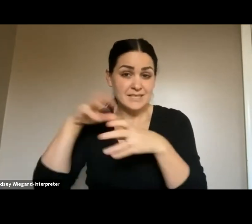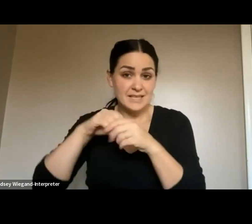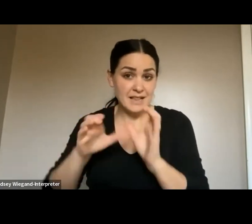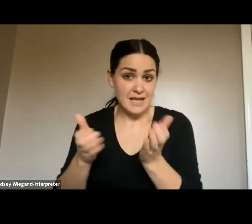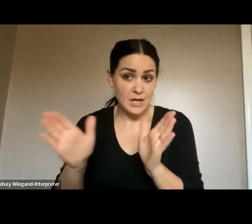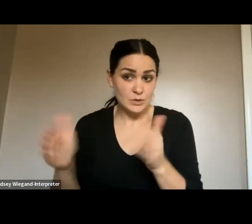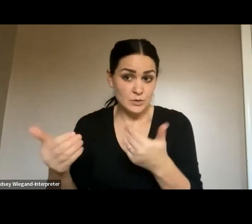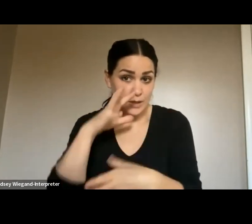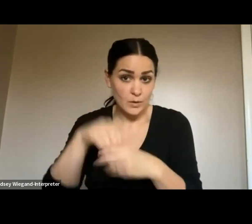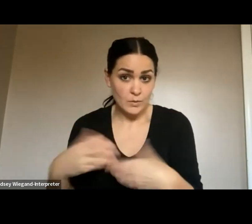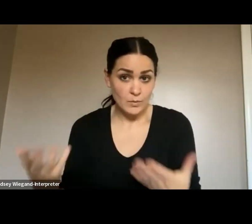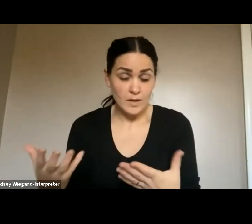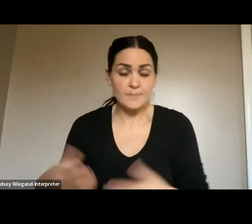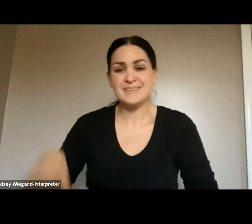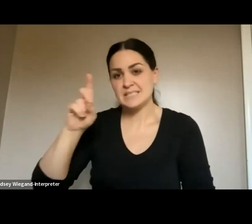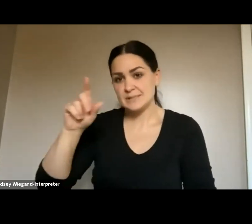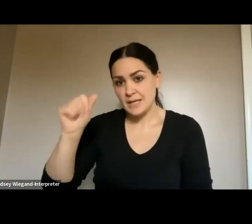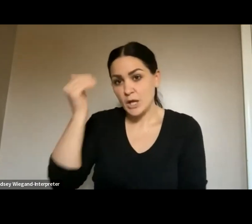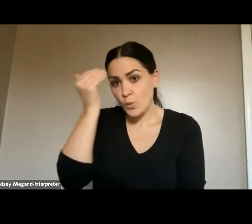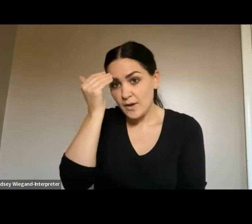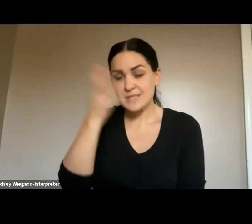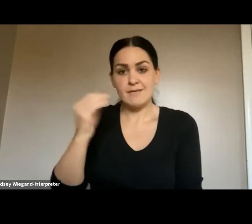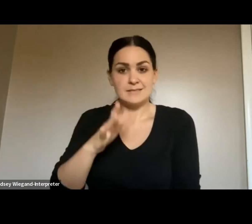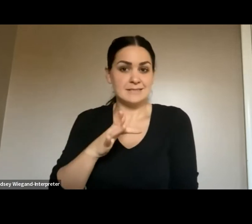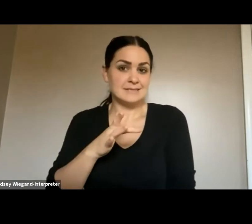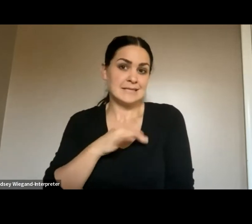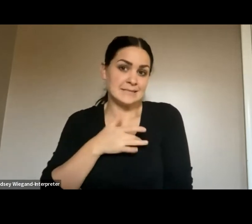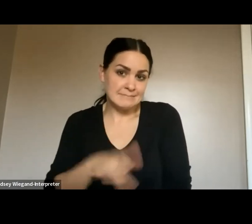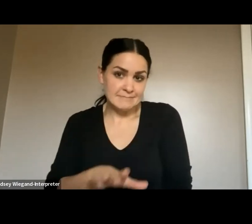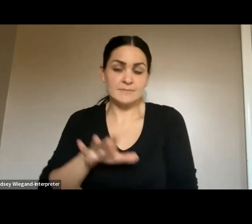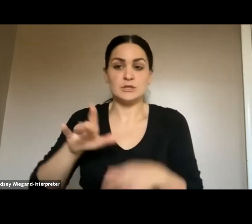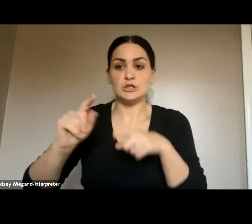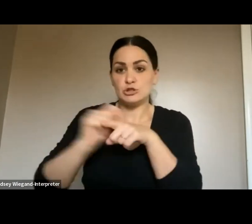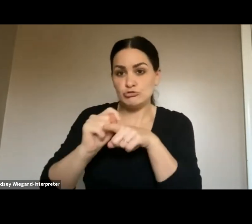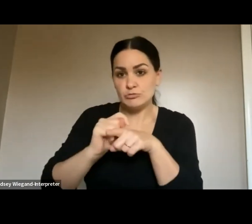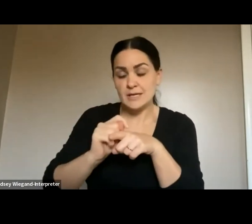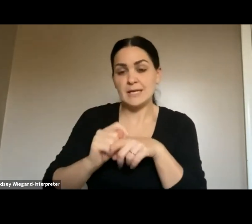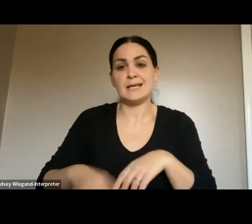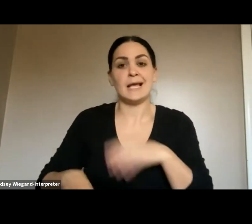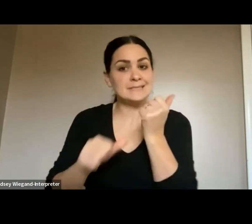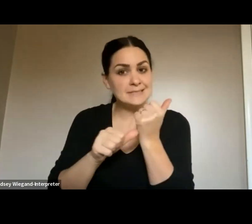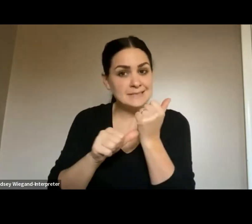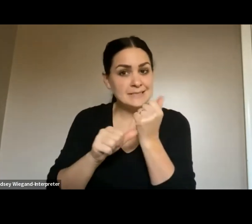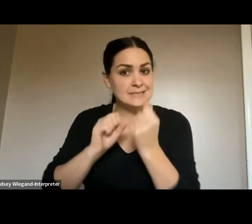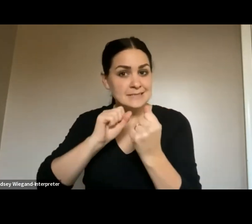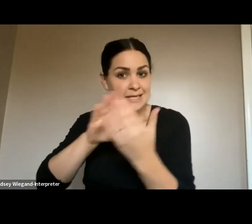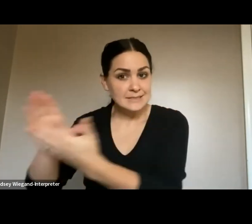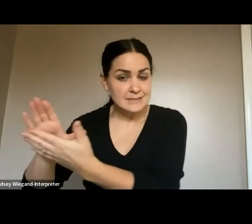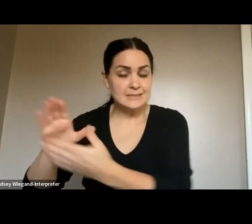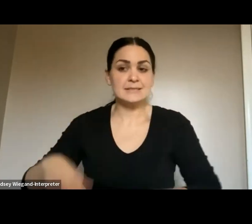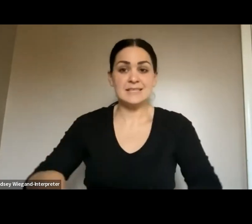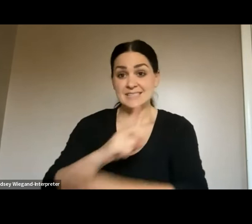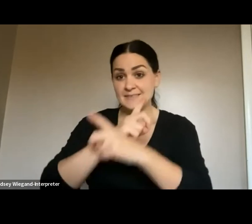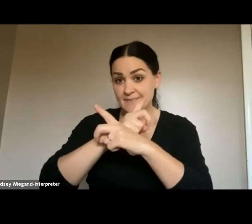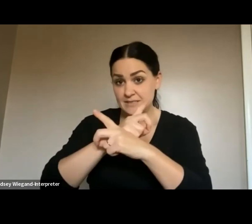disability awareness and sensitivity training, passenger assistance techniques, defensive driving, and